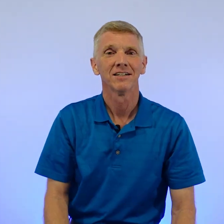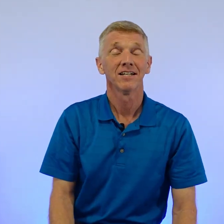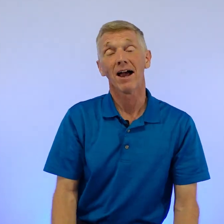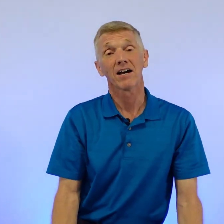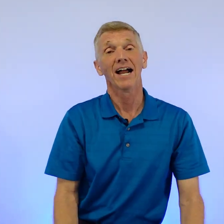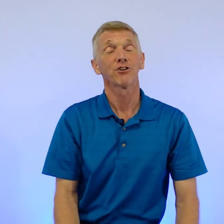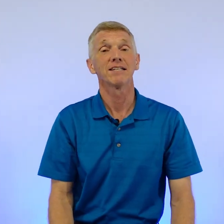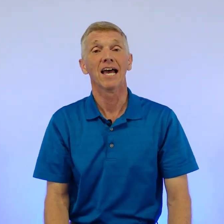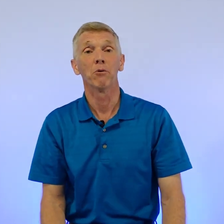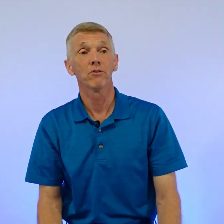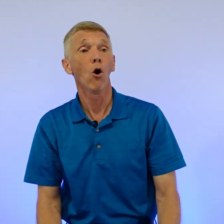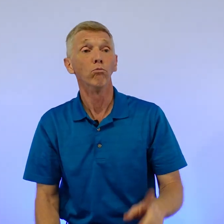Now, I contrast that with, oh,